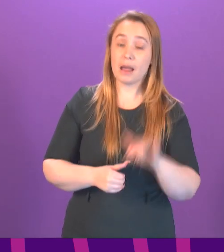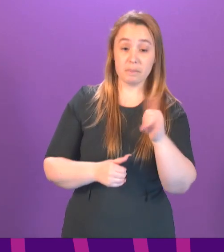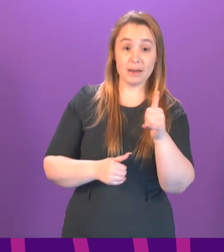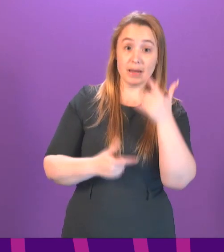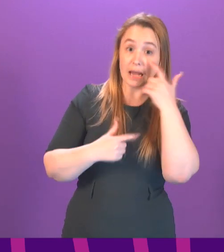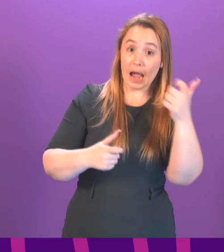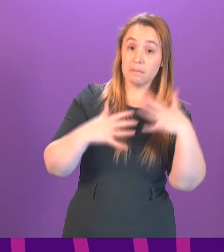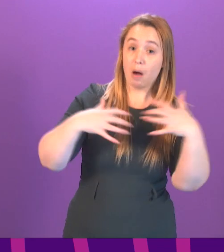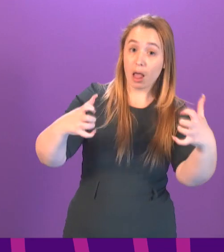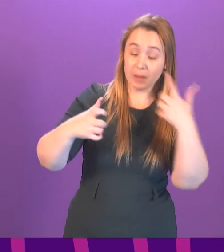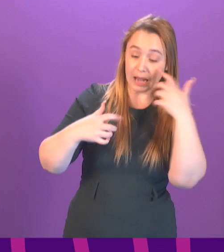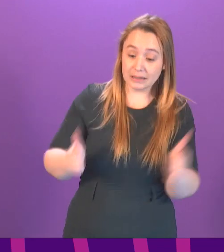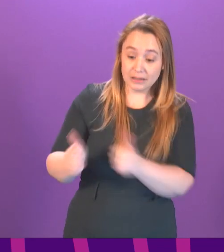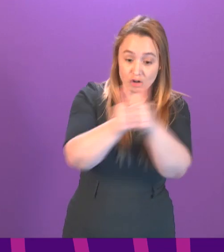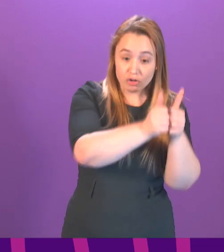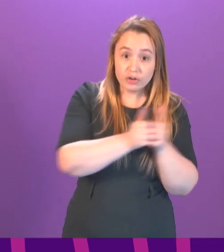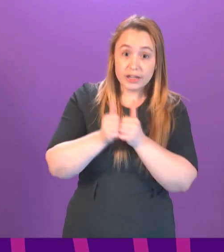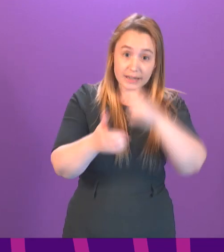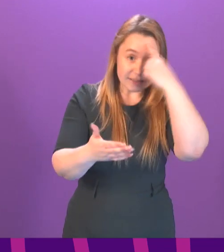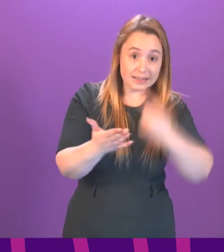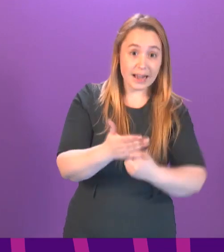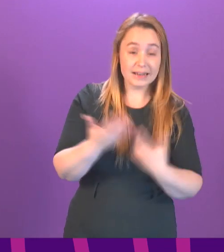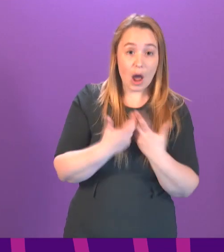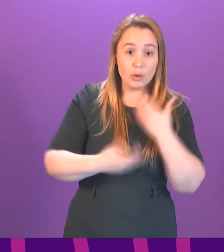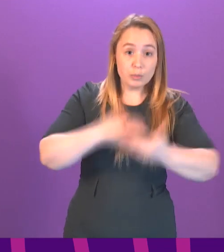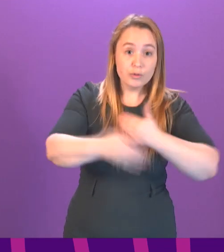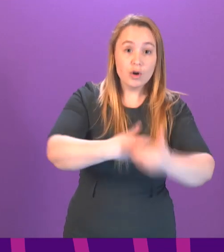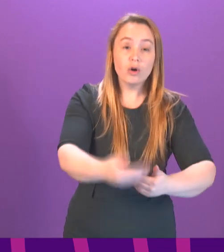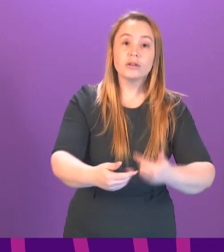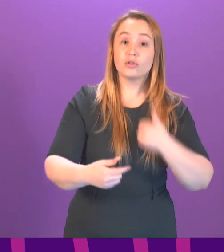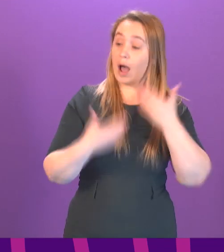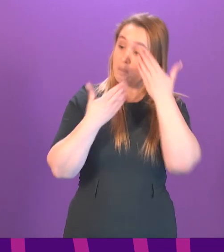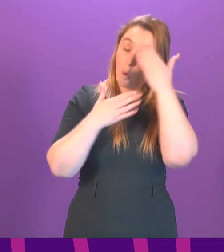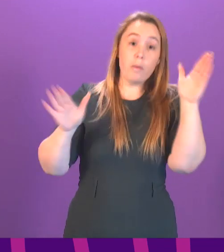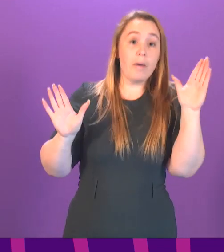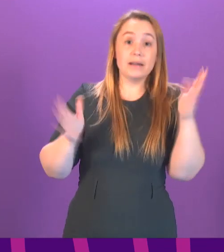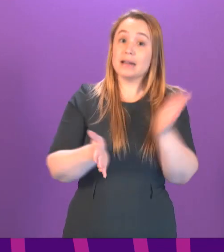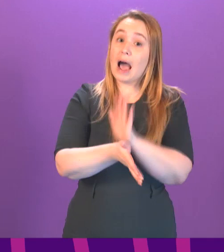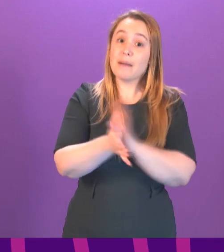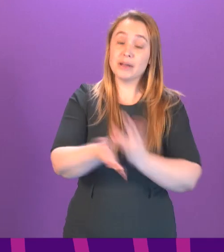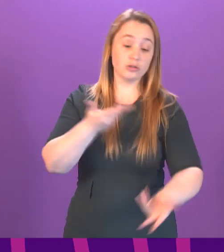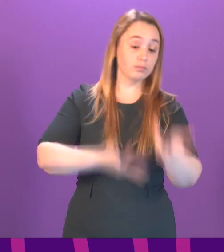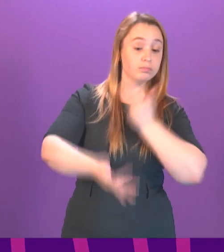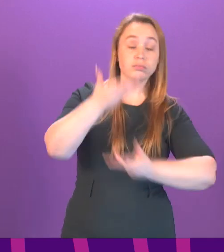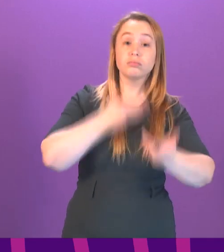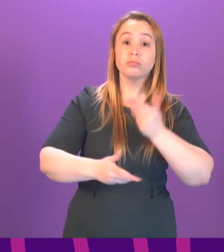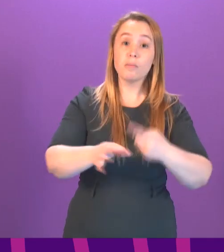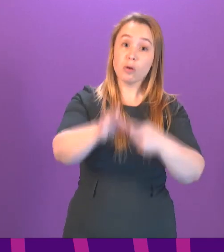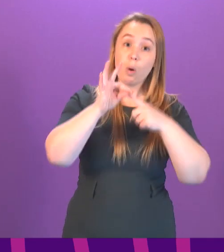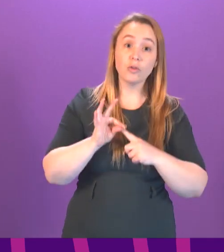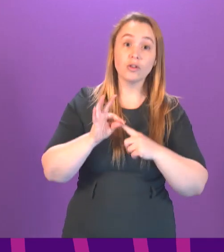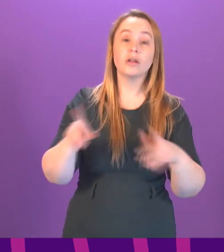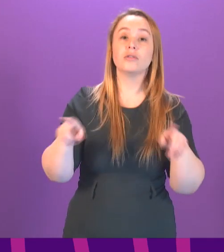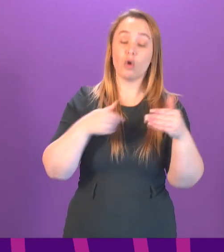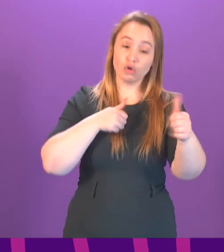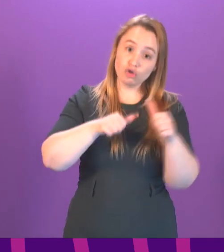we can find some parliamentary consensus on what needs done. So I'm open minded and will consider to listen to proposals both in the short term, but also for